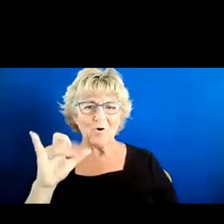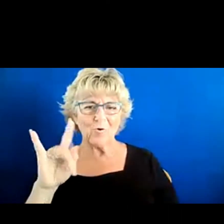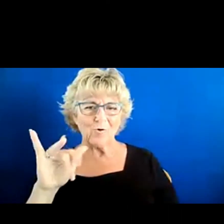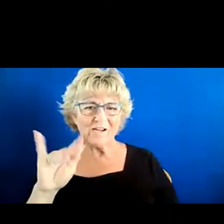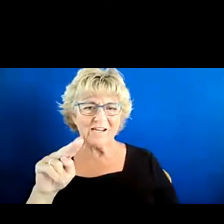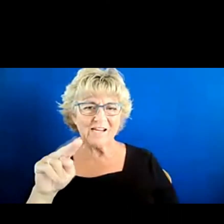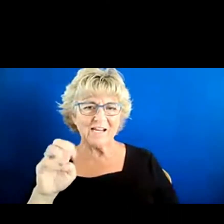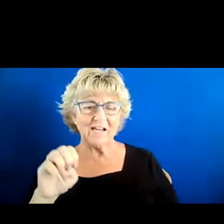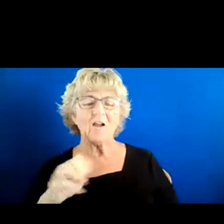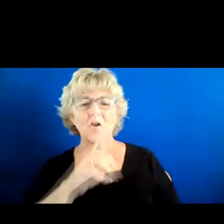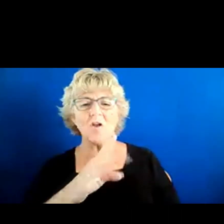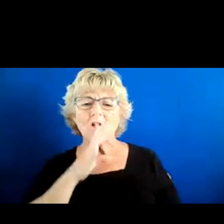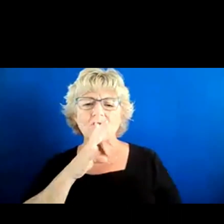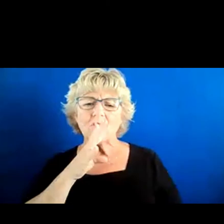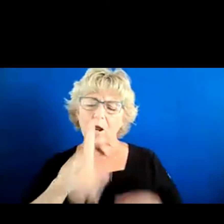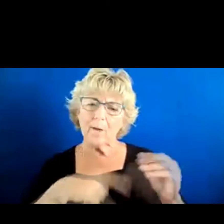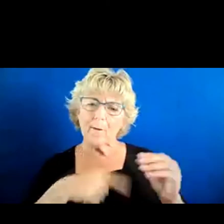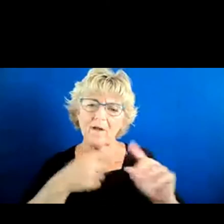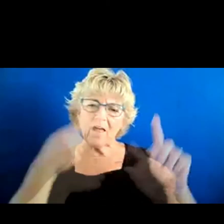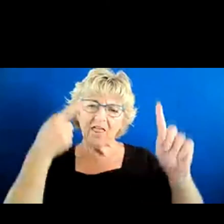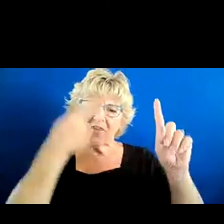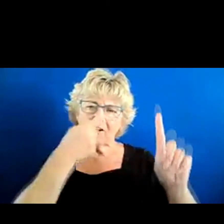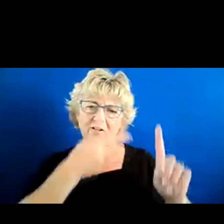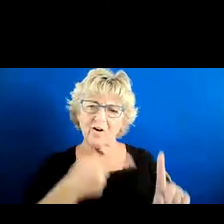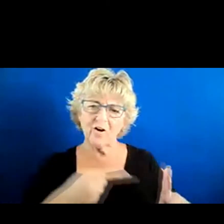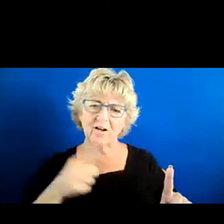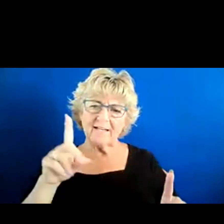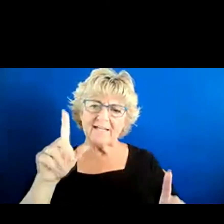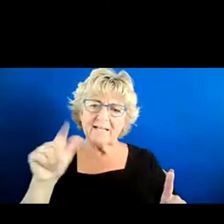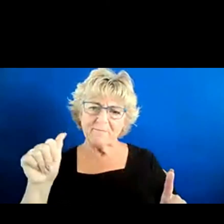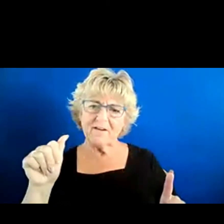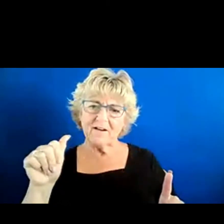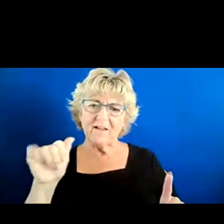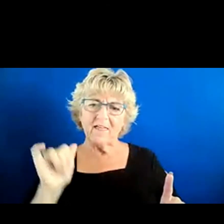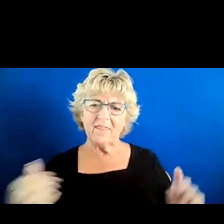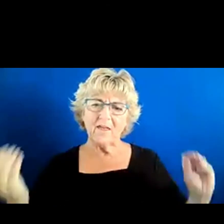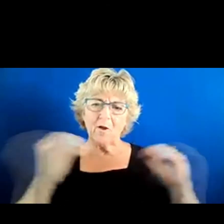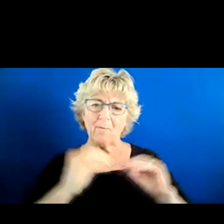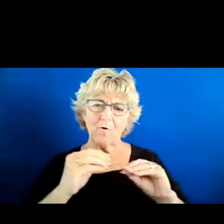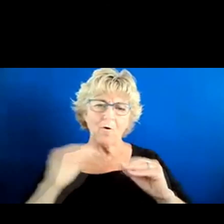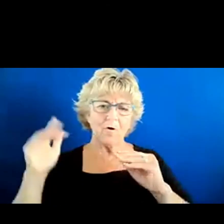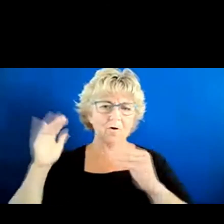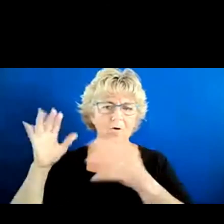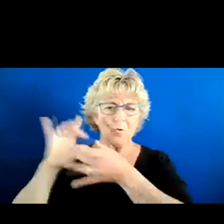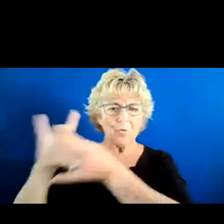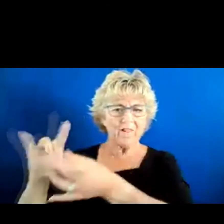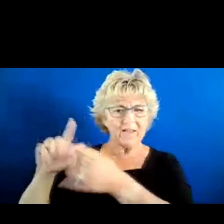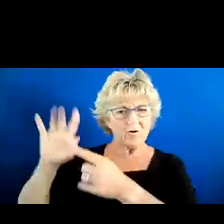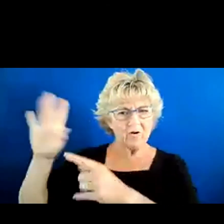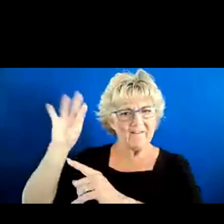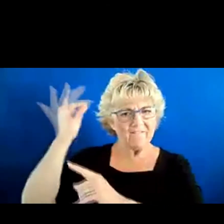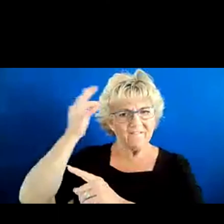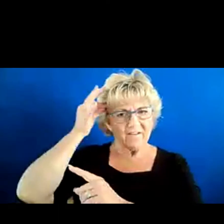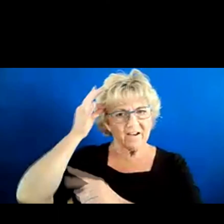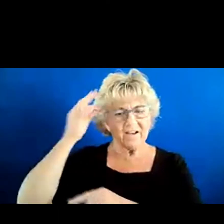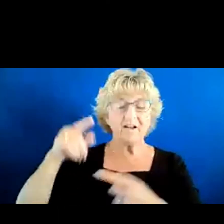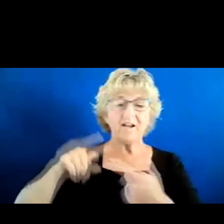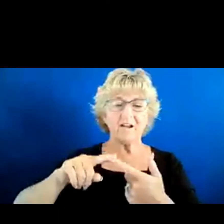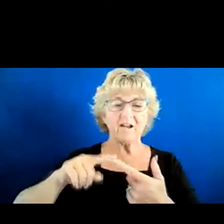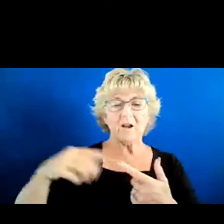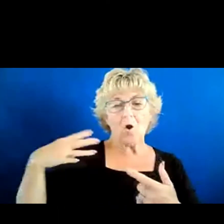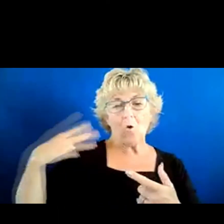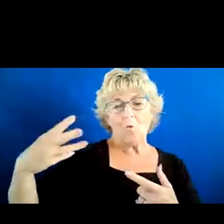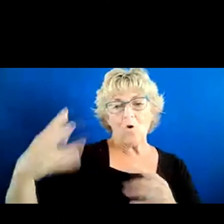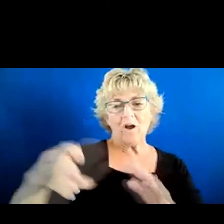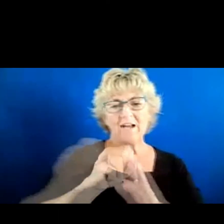You talked about the targeted disabilities, and that was more on the federal level. And then in Washington State,